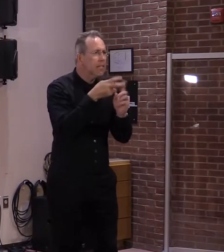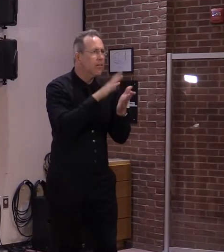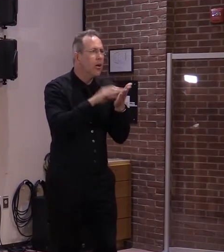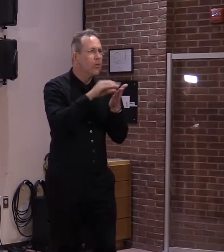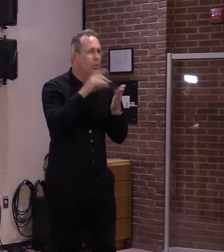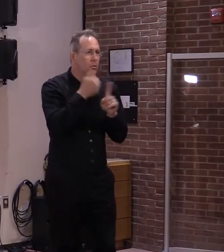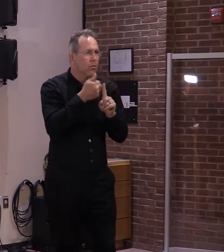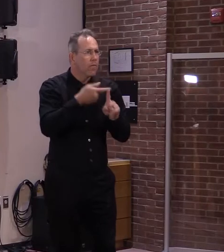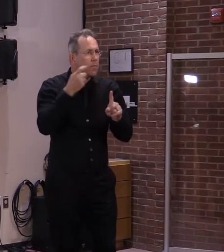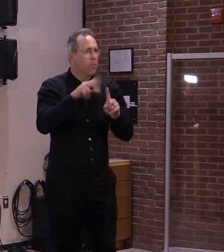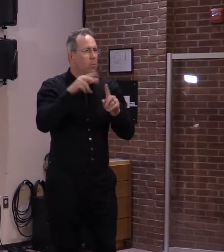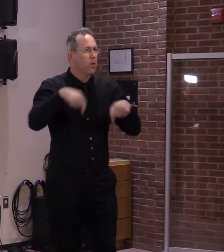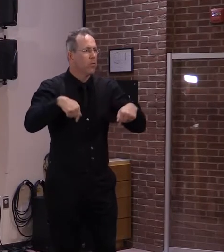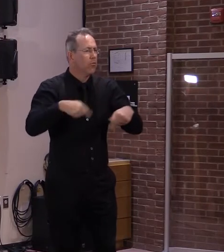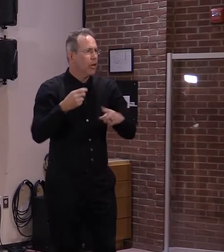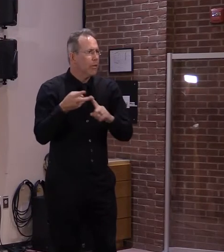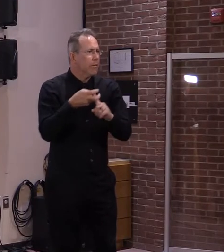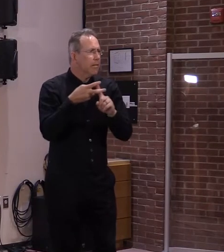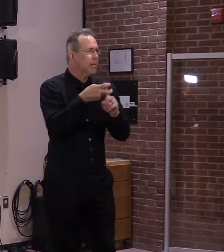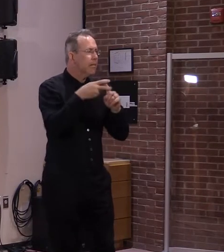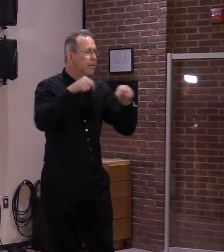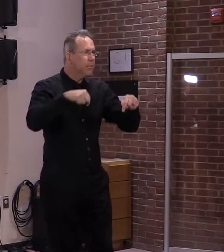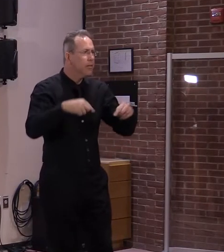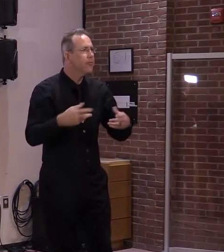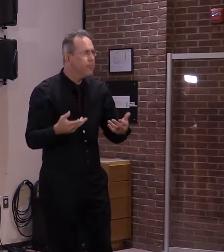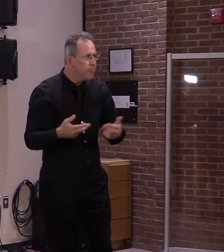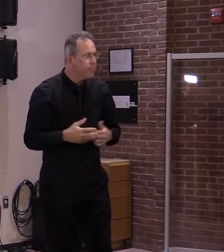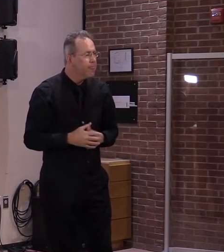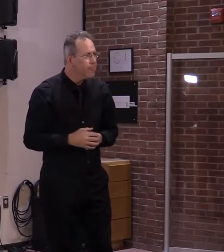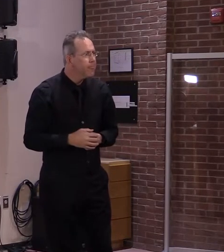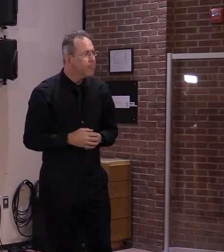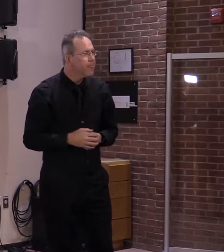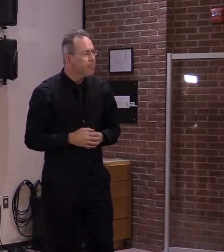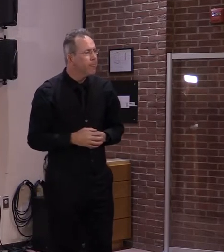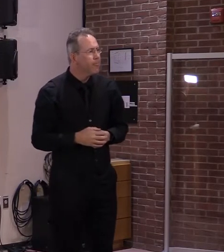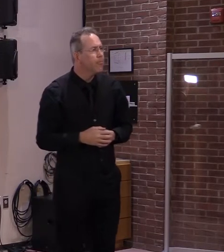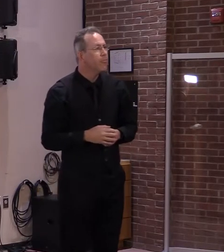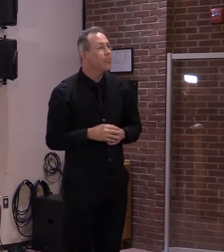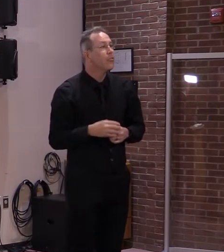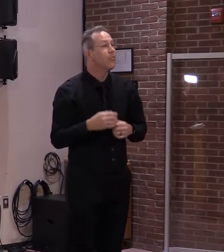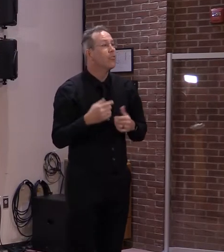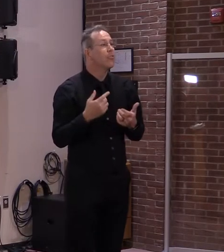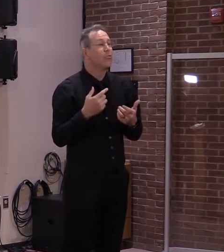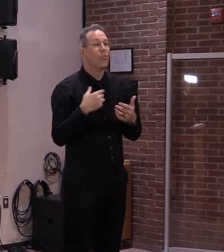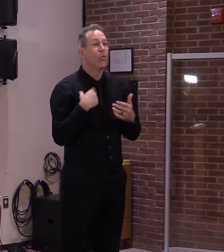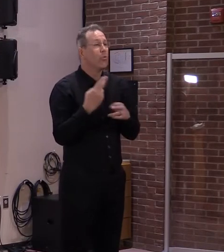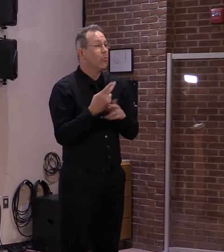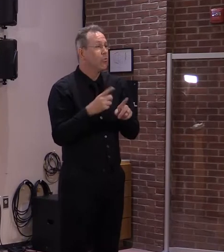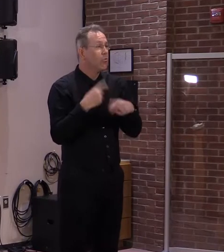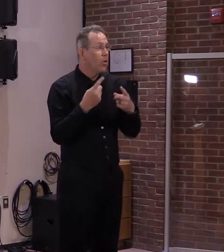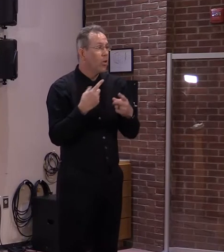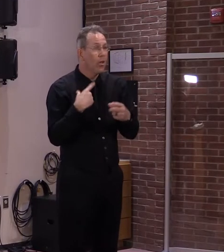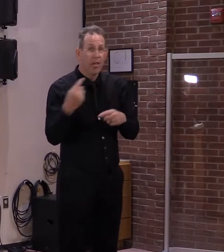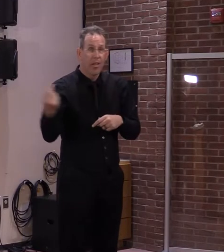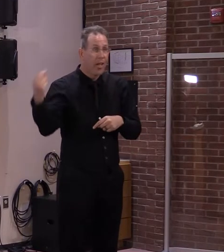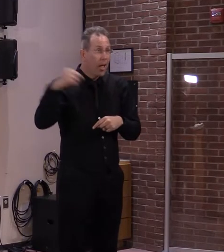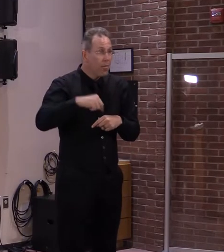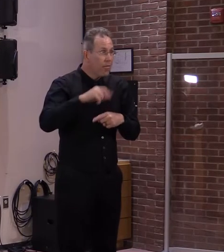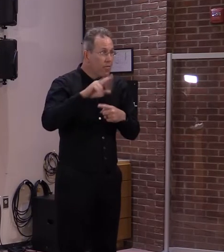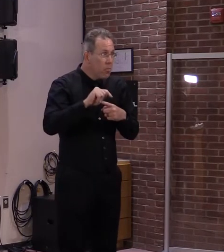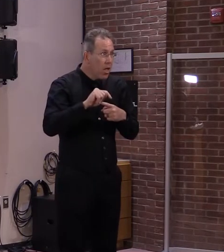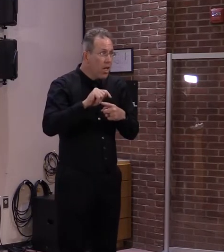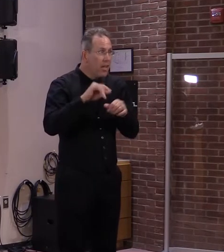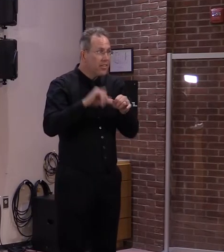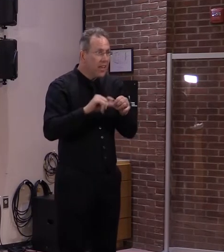I think higher ed in general is a is a good tool to use because once they come here, get acclimated to Vermont, find